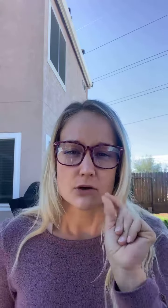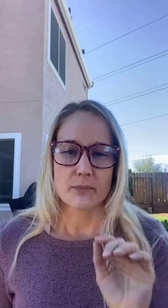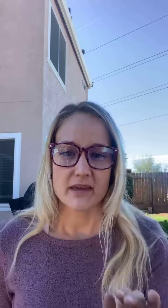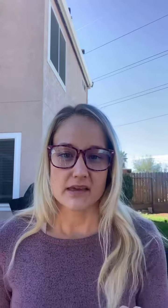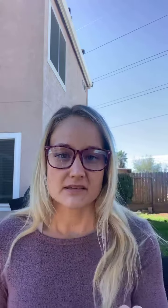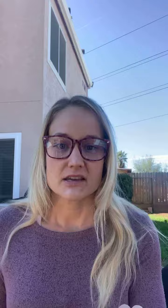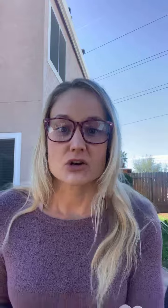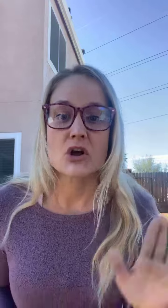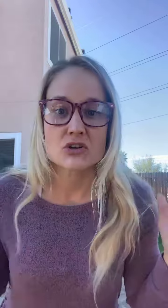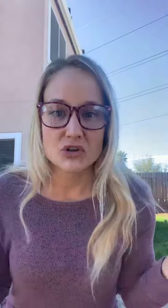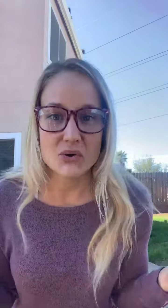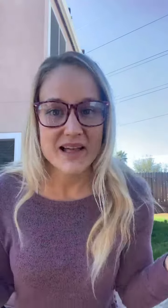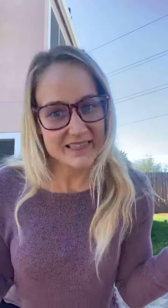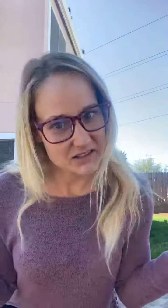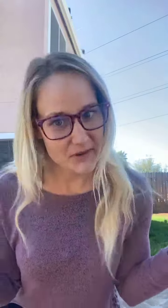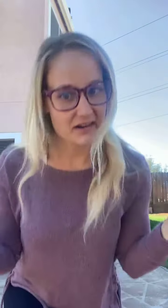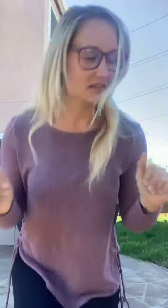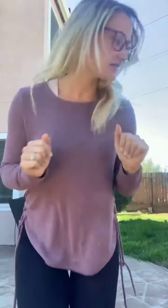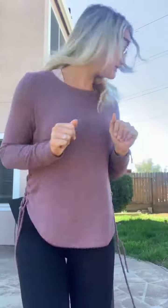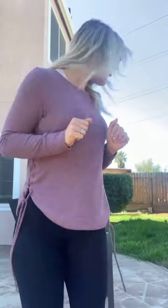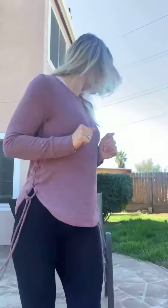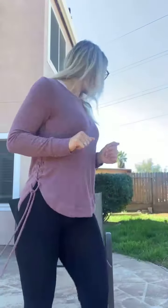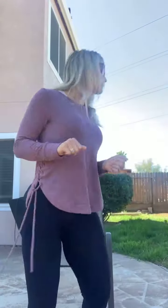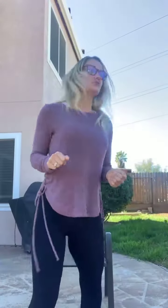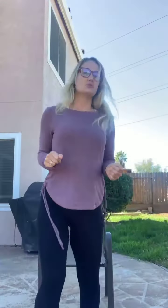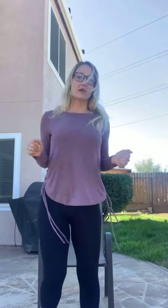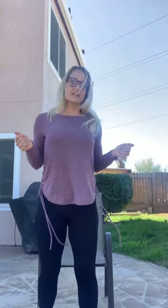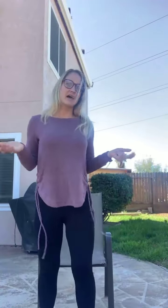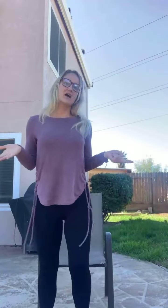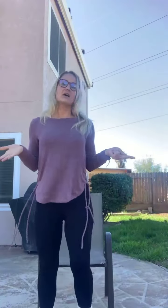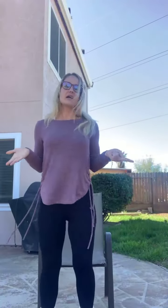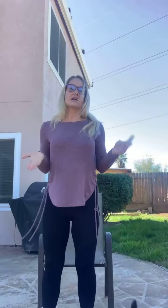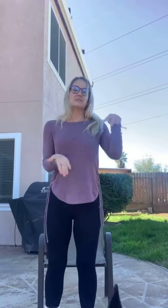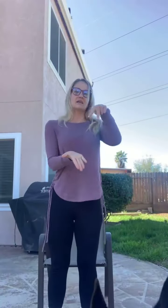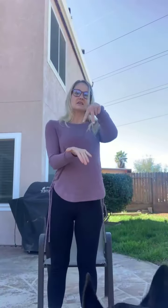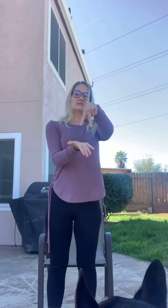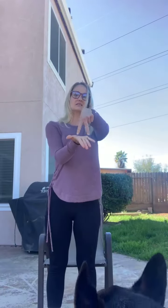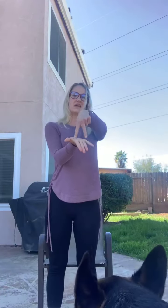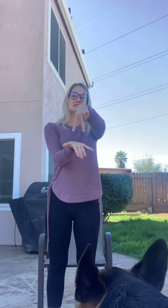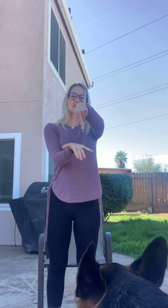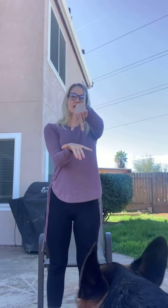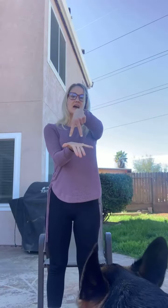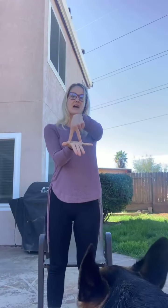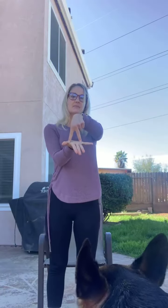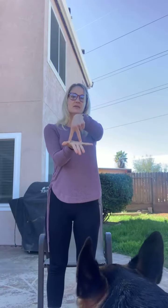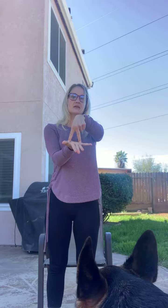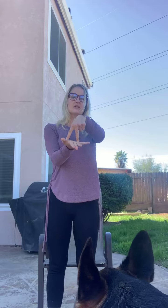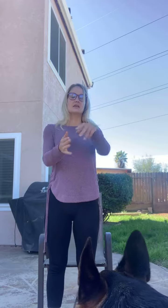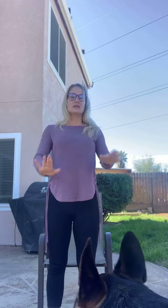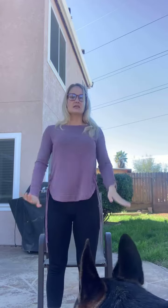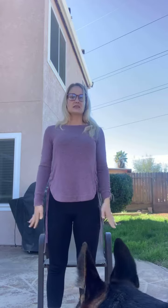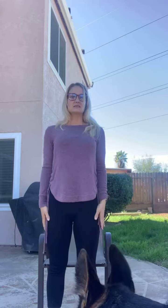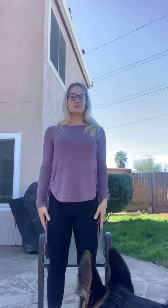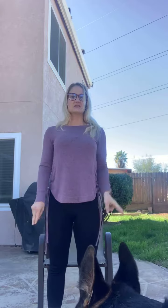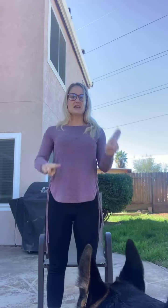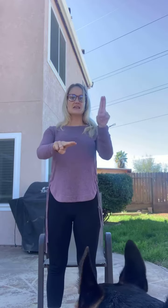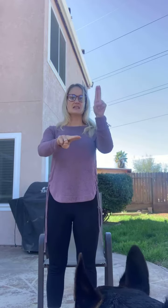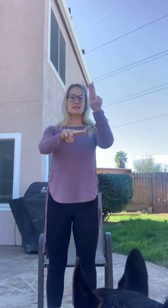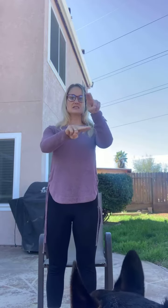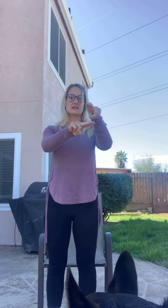bit easier. So let's practice. So right now I am standing up. Let's pretend sit